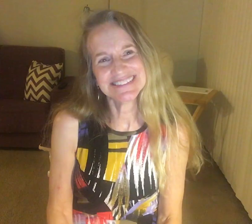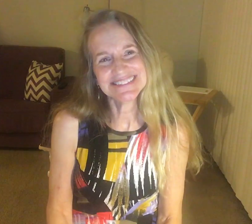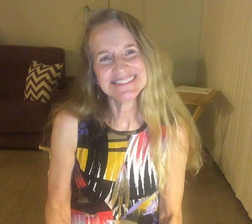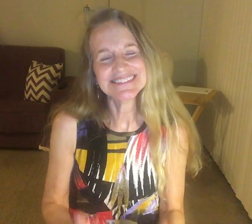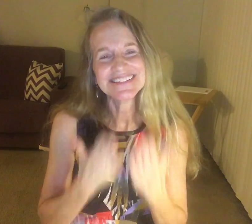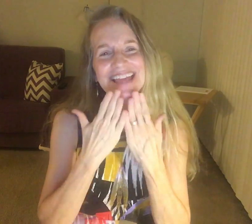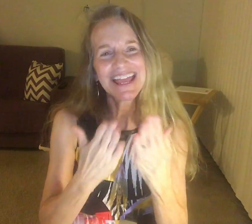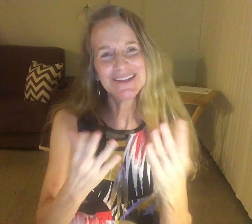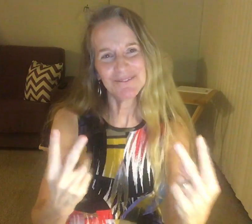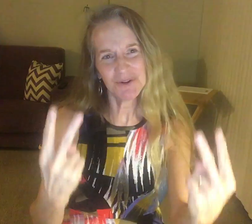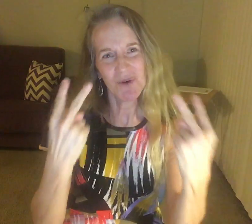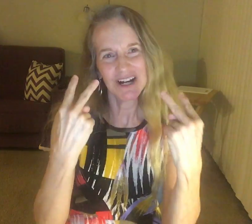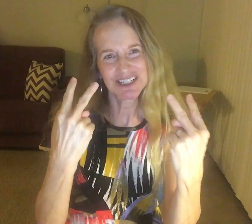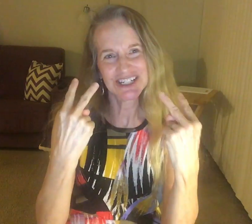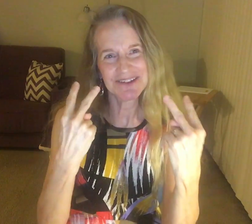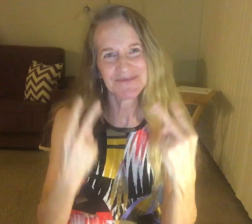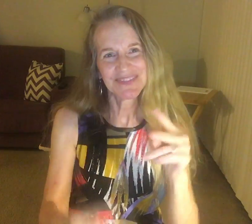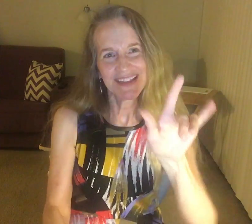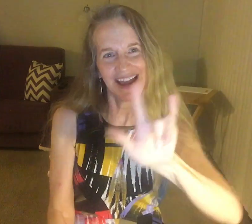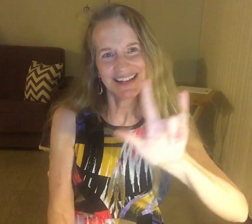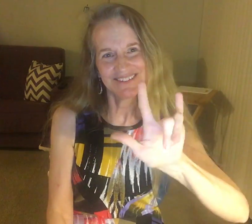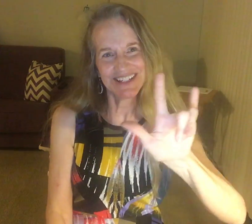Thank you for watching. I love you.